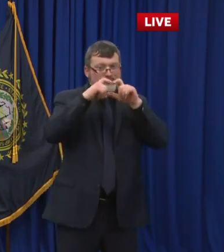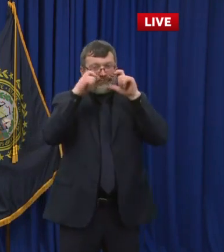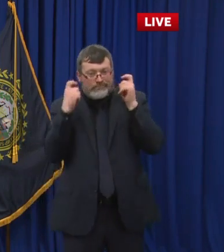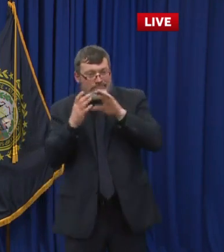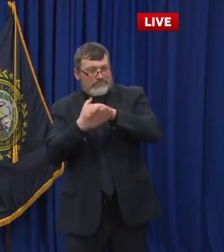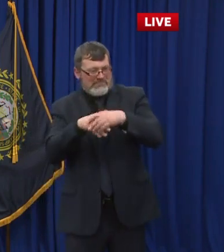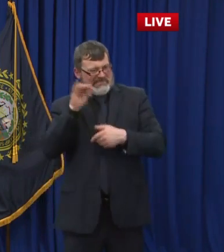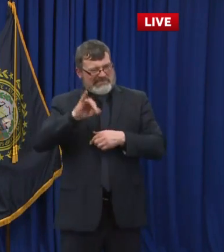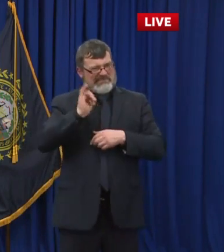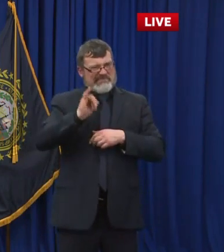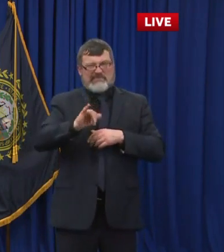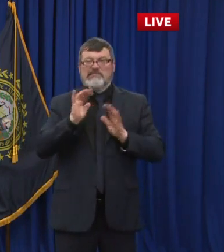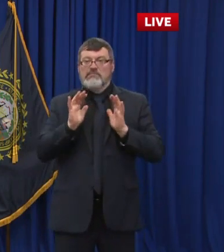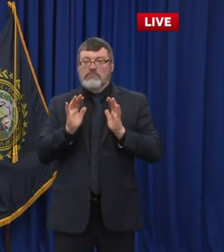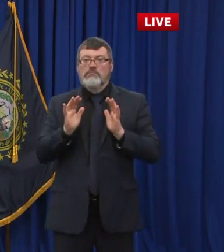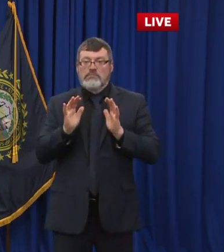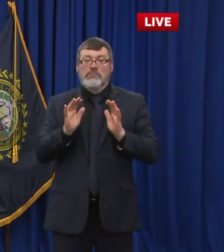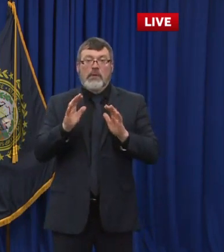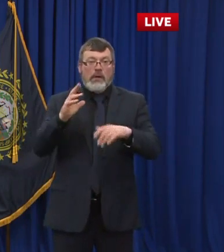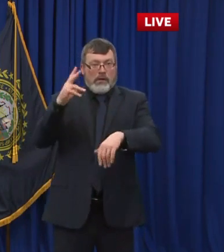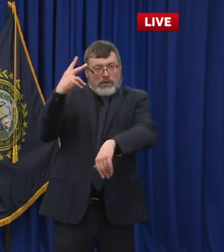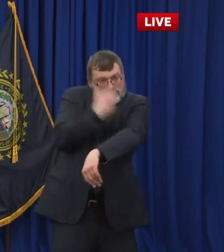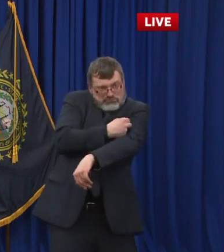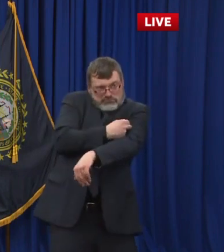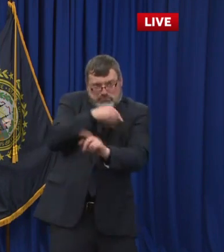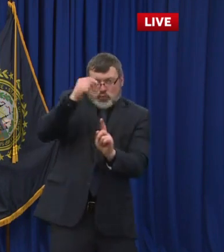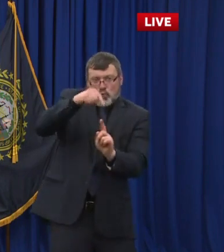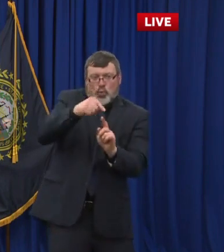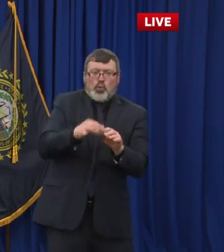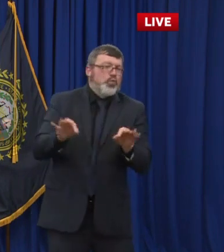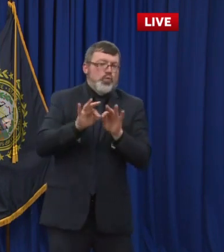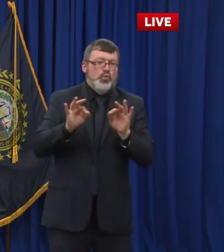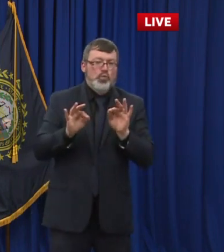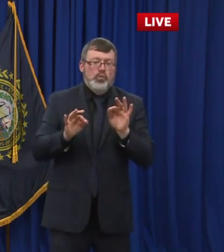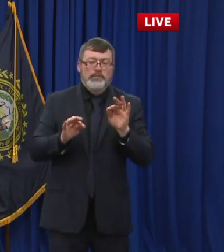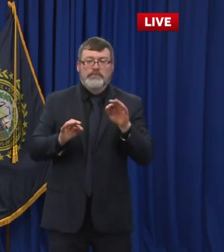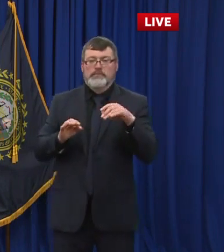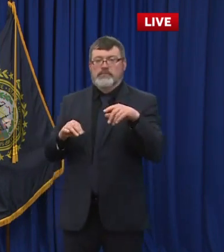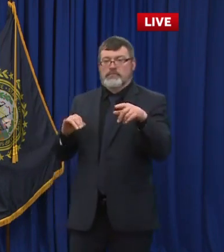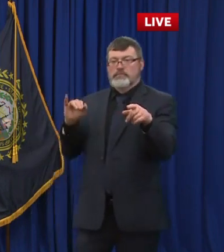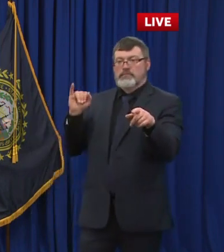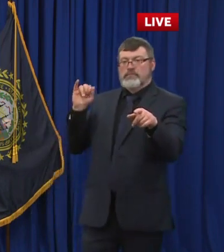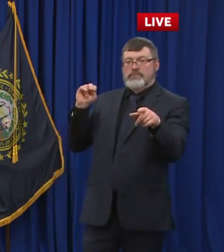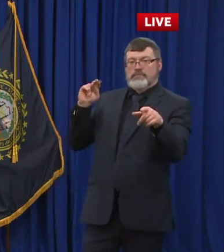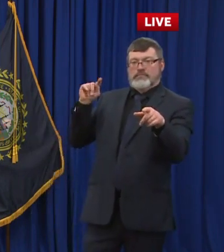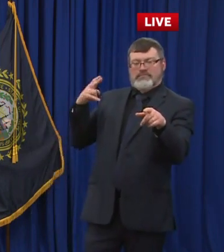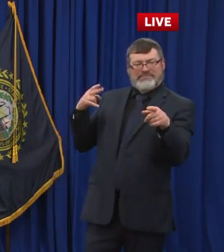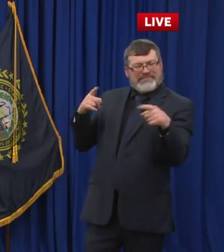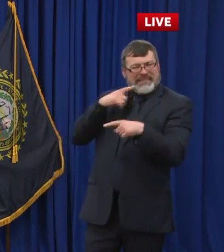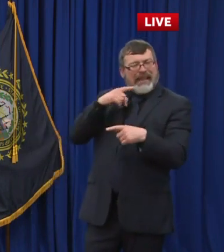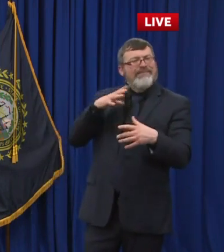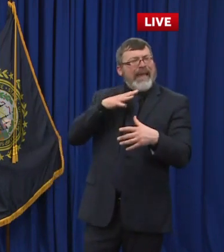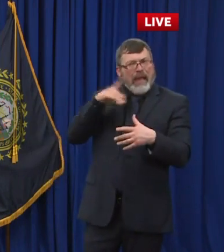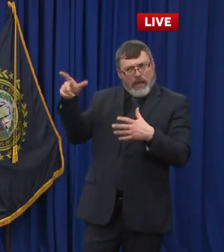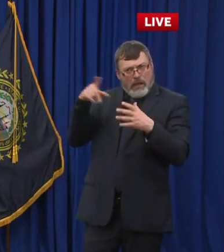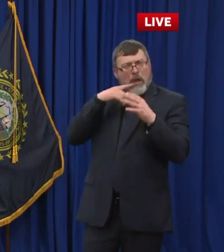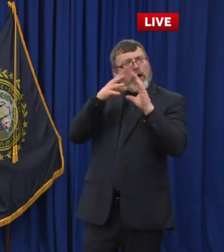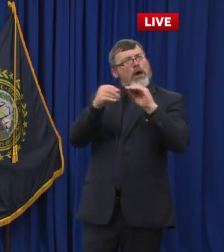hospitalization rate really can, can plummet. Is there a key metric that you'll be looking at in hospitalization and fatality? Absolutely.